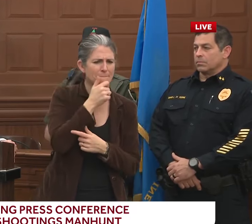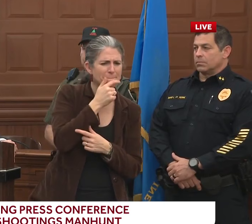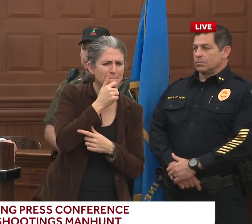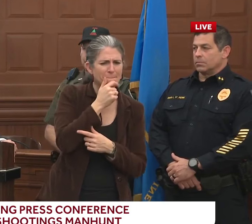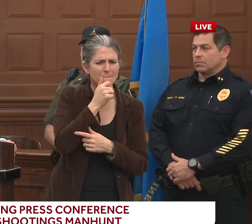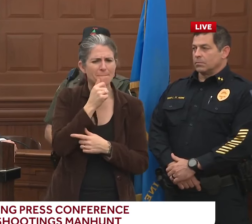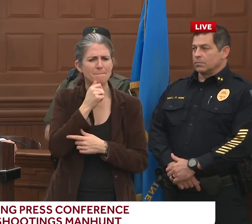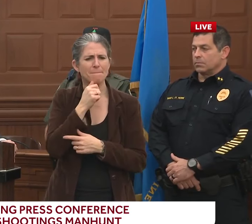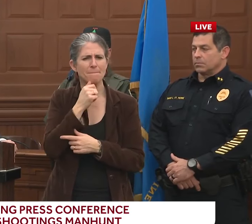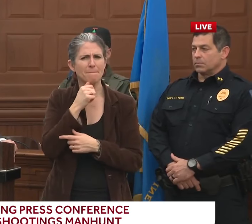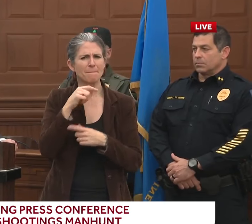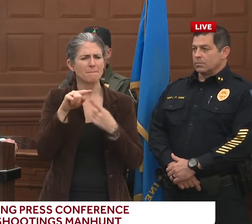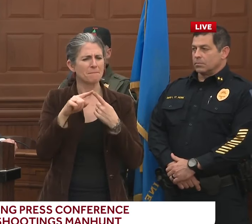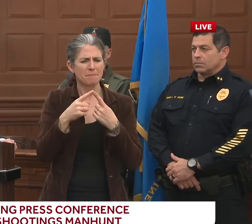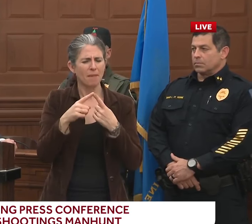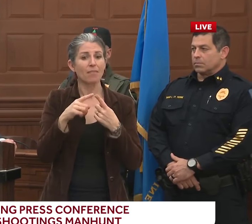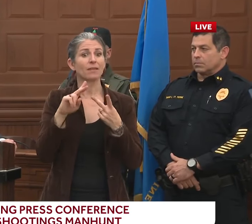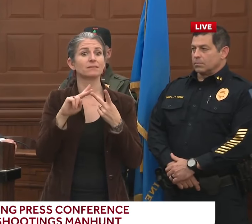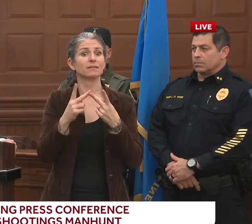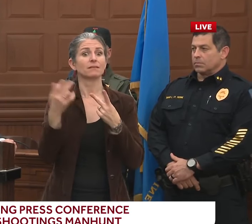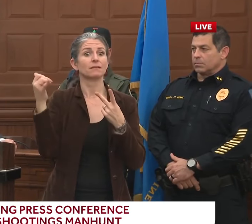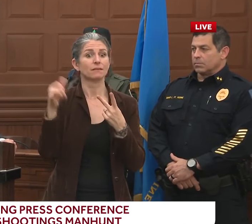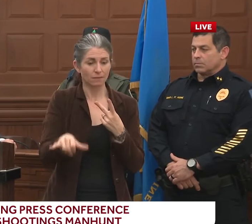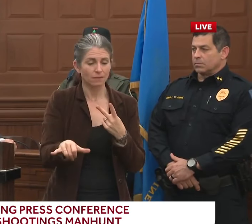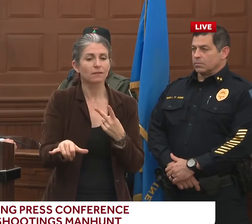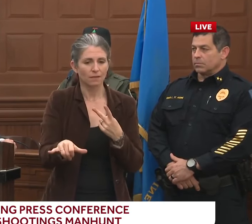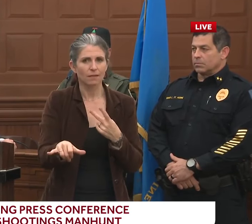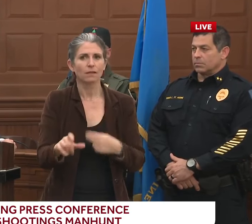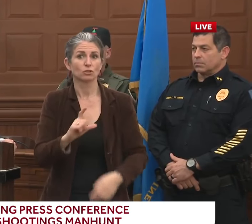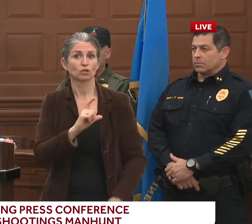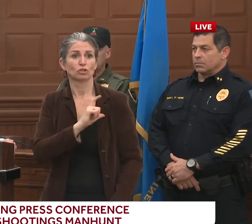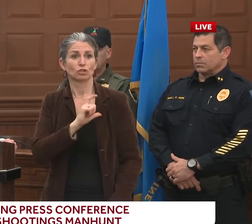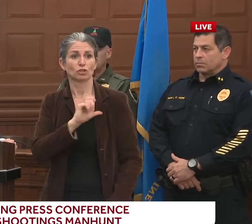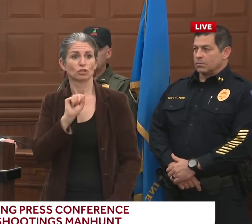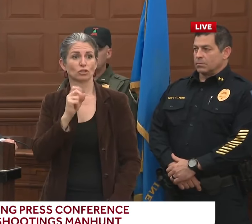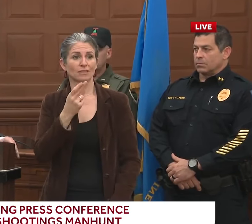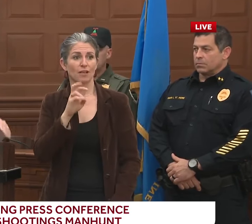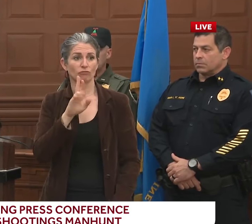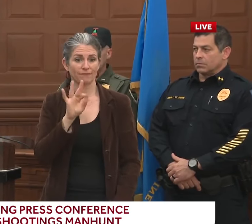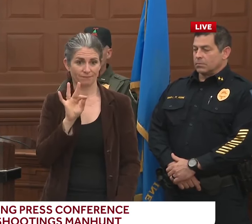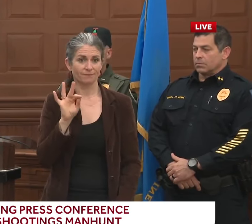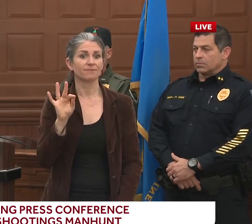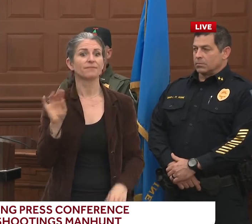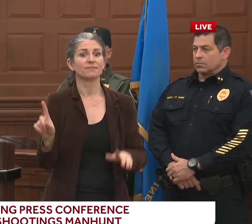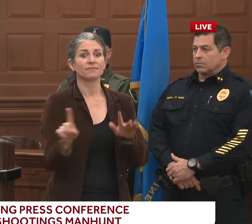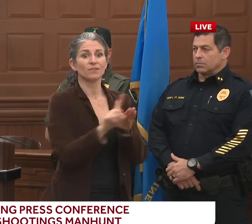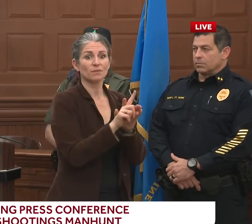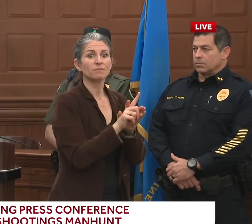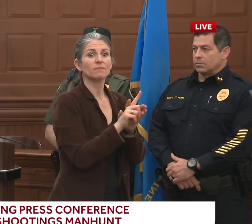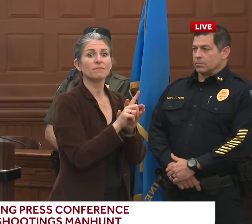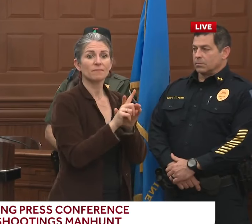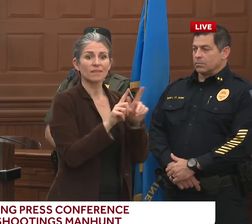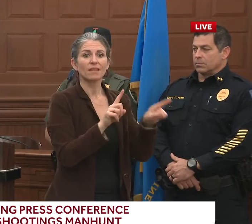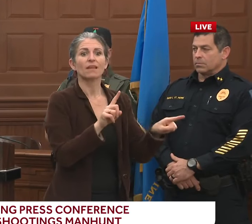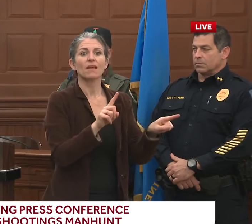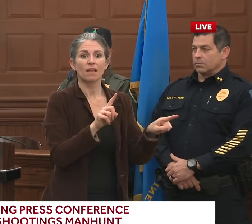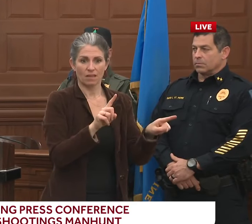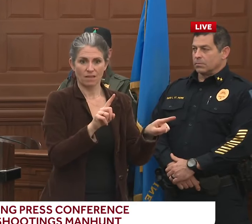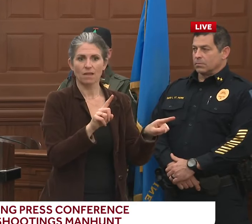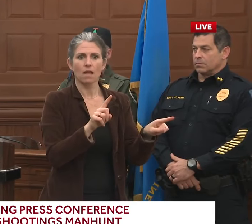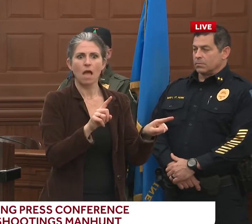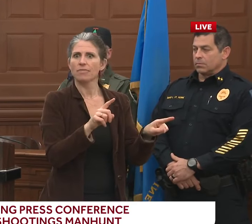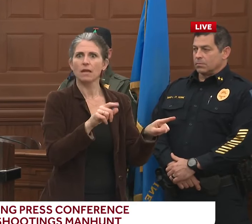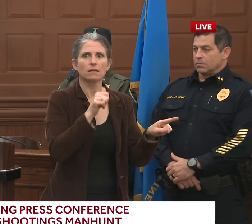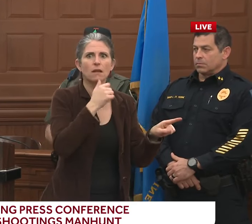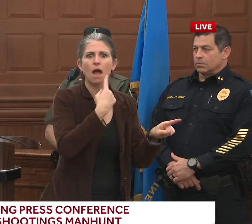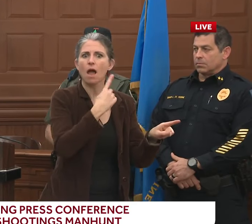was a sheriff's deputy that responded to the scene and then ultimately did not answer their radio. Right, so you go 9-1-1 hang-up, 9-1-1 hang-up, okay,